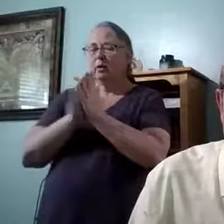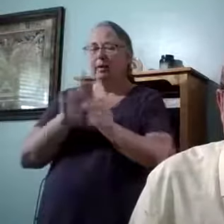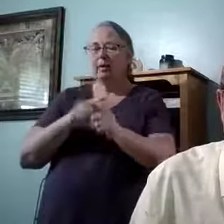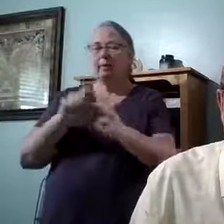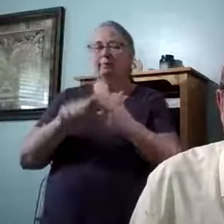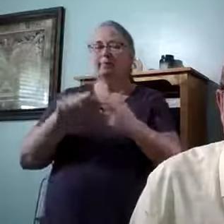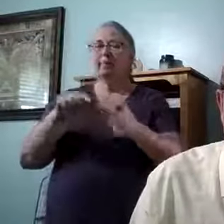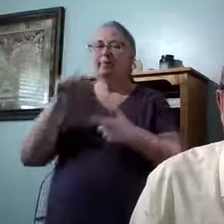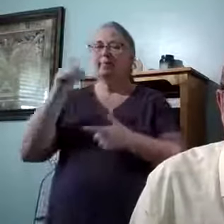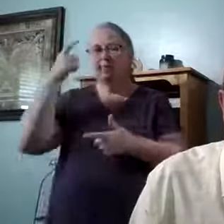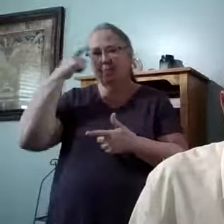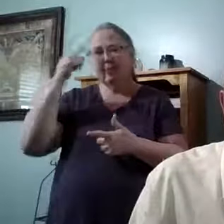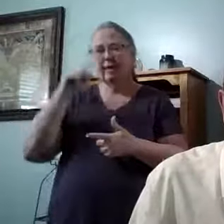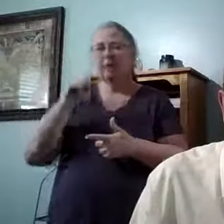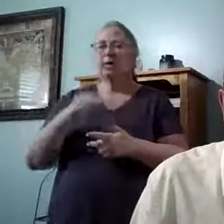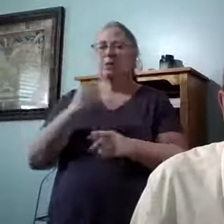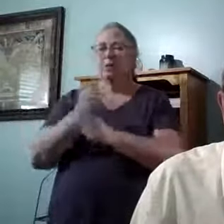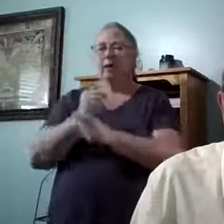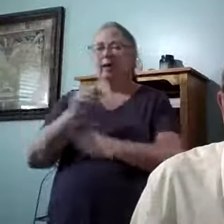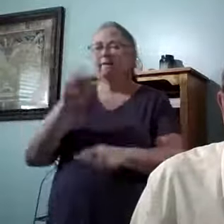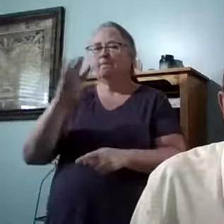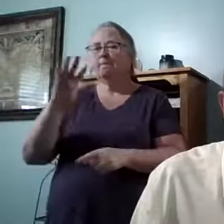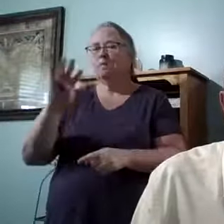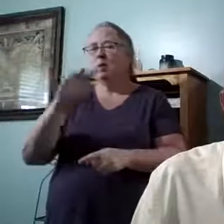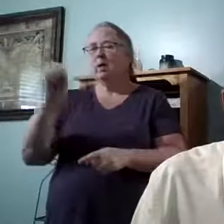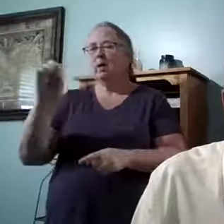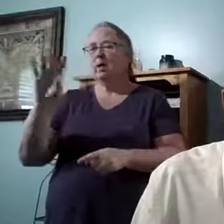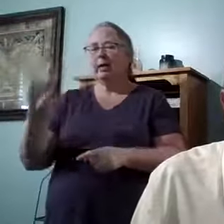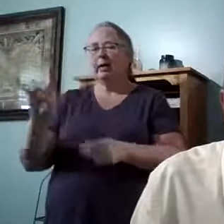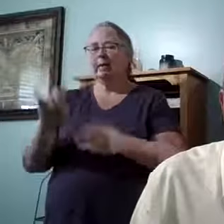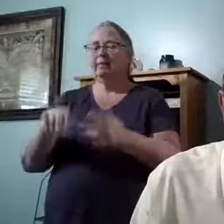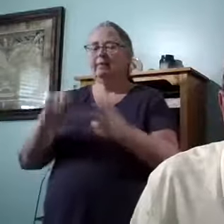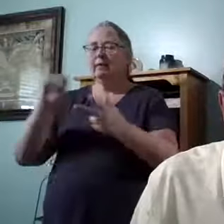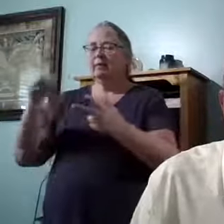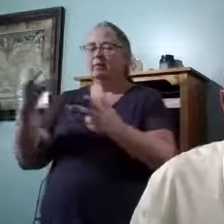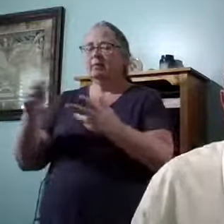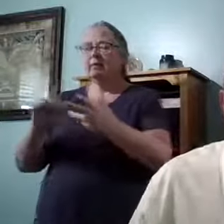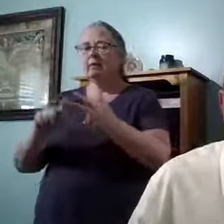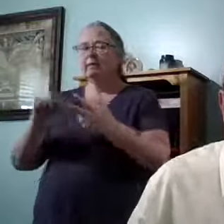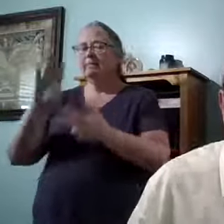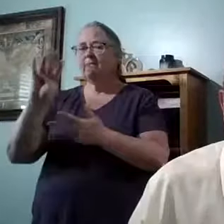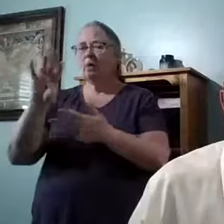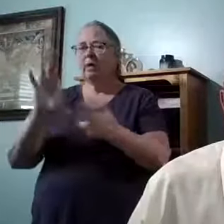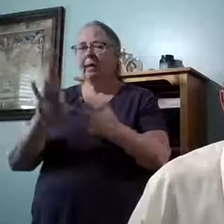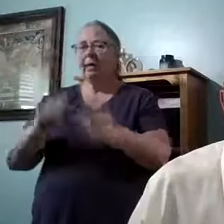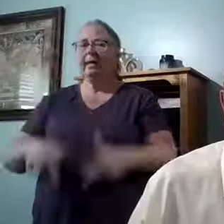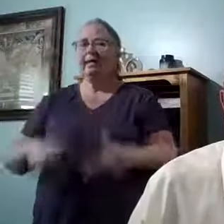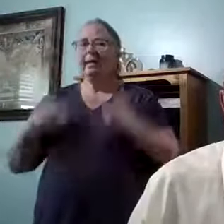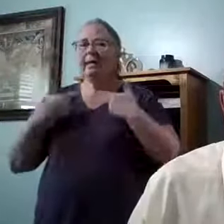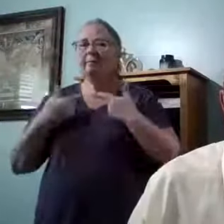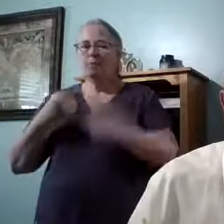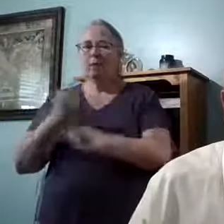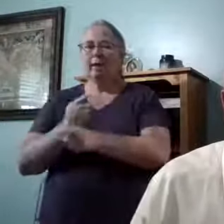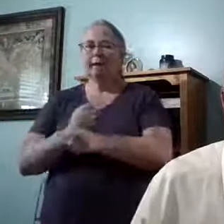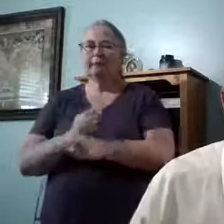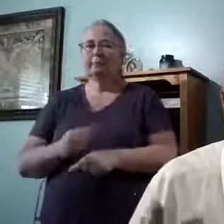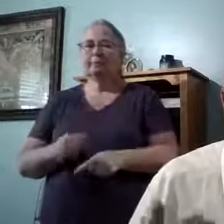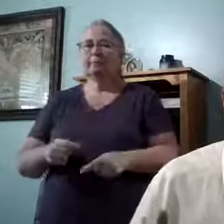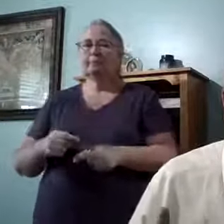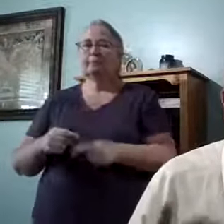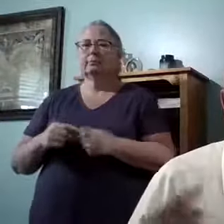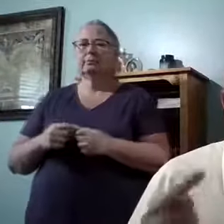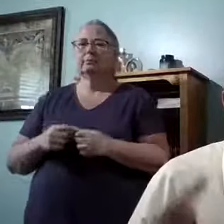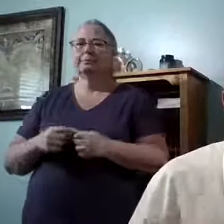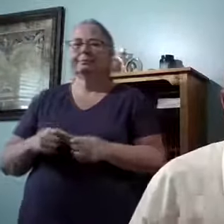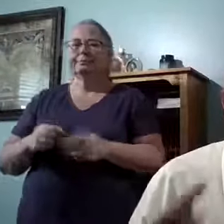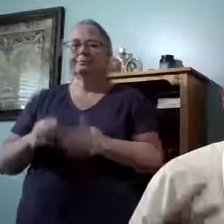think right, think right. And then Philippians four, nine, live right. You know, we're going to,